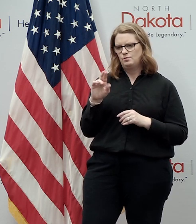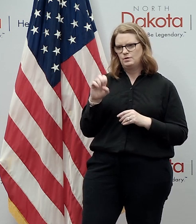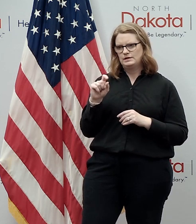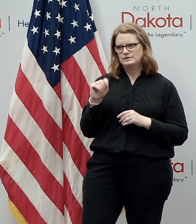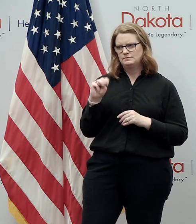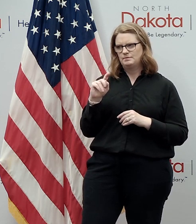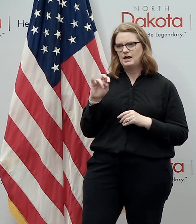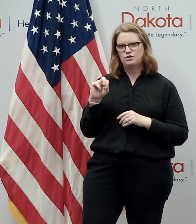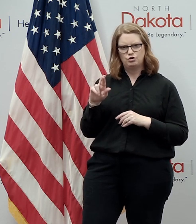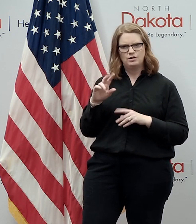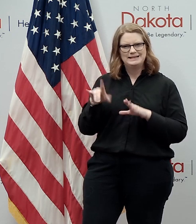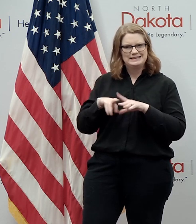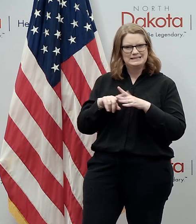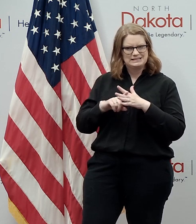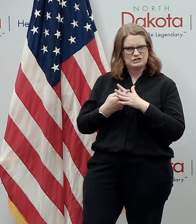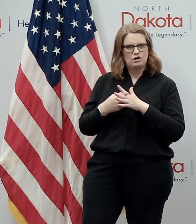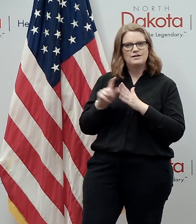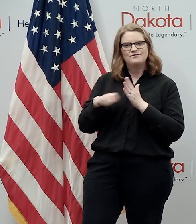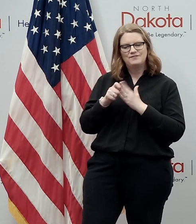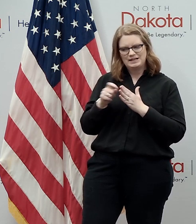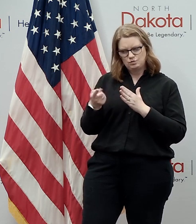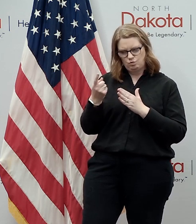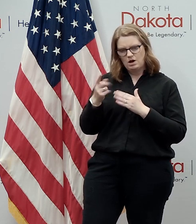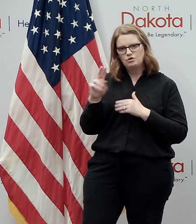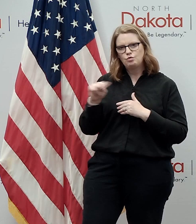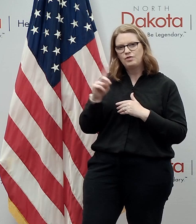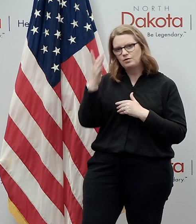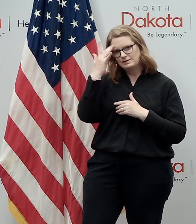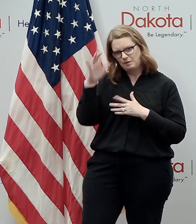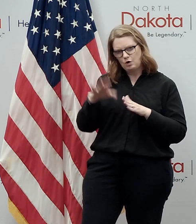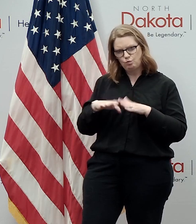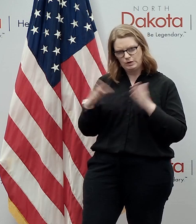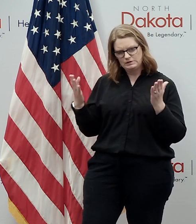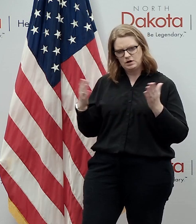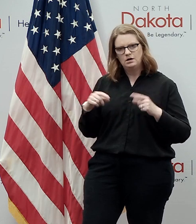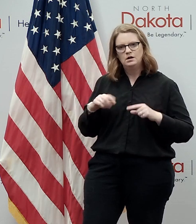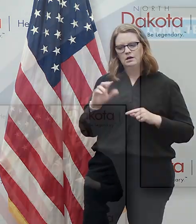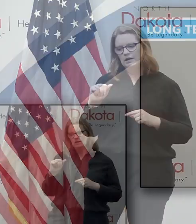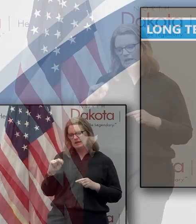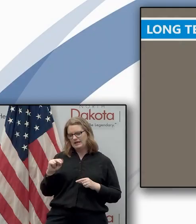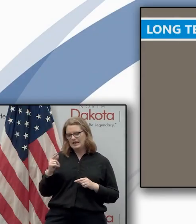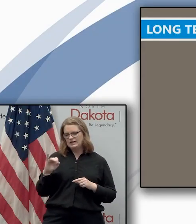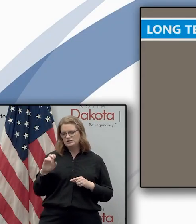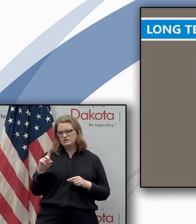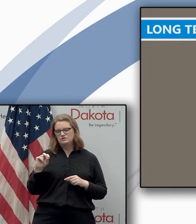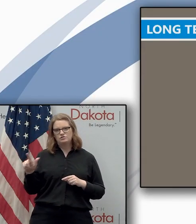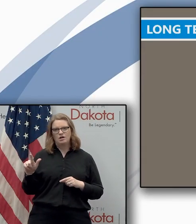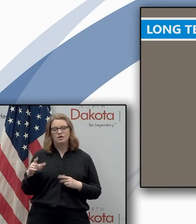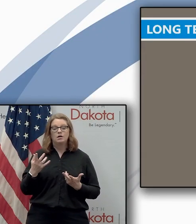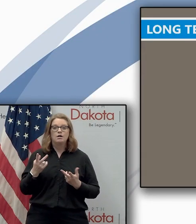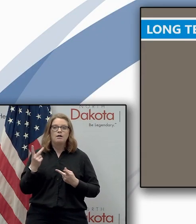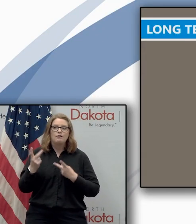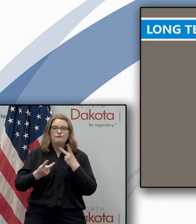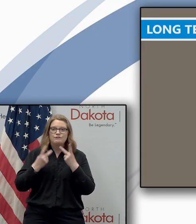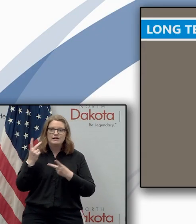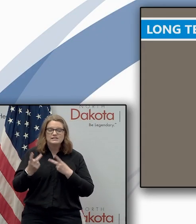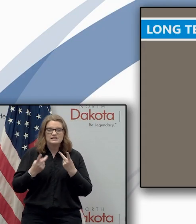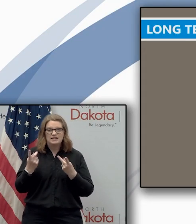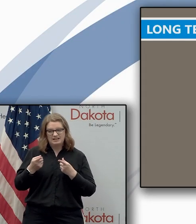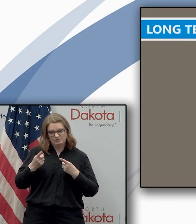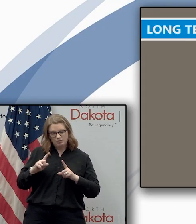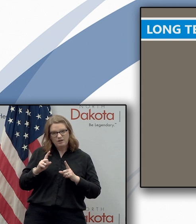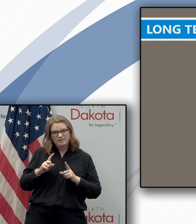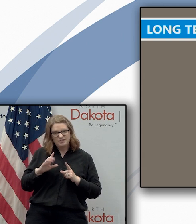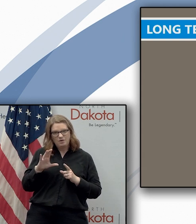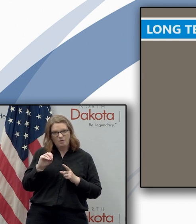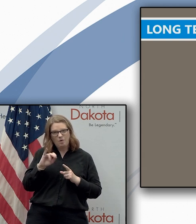reached phase one of the north dakota smart restart plan for long-term care and angie doll their family wrote visiting our loved one during the covet 19